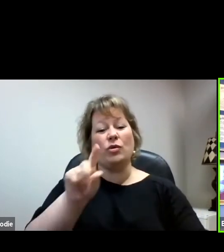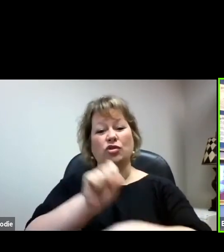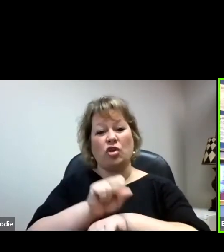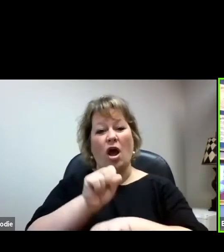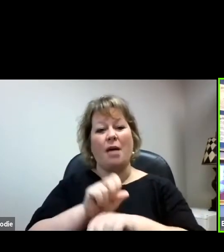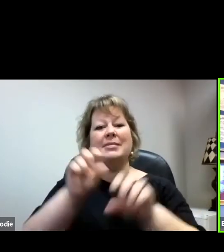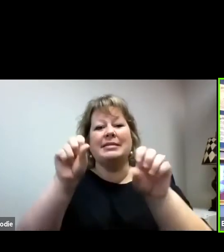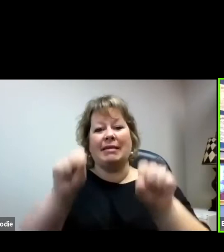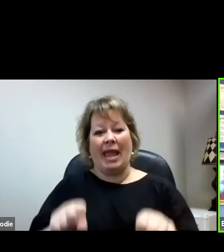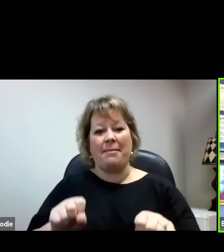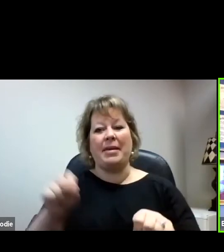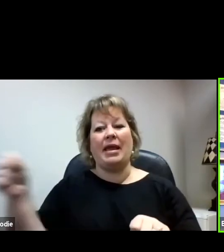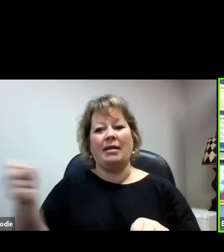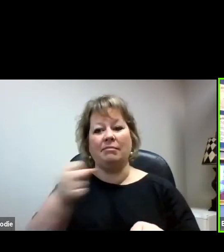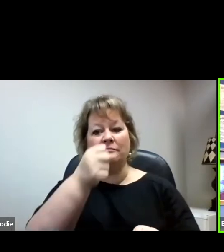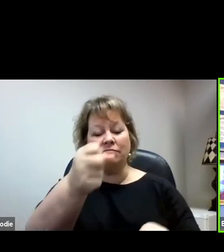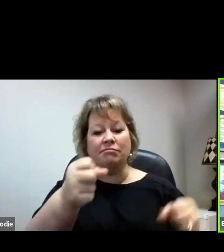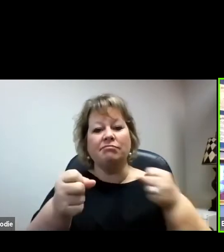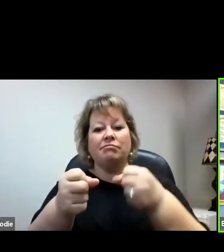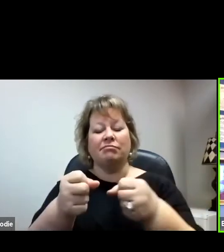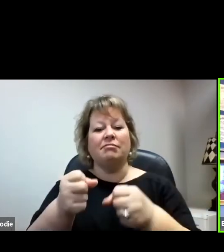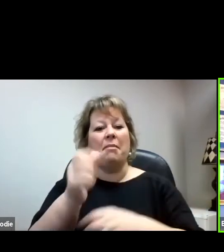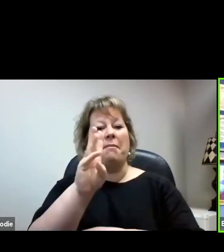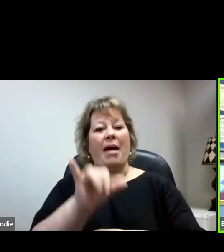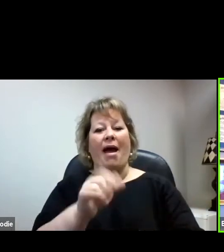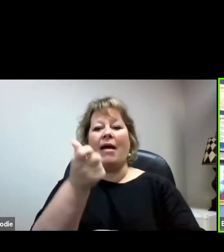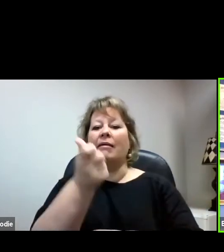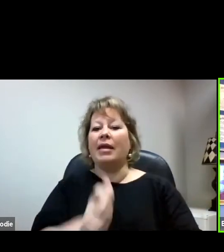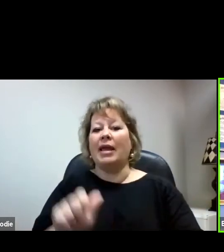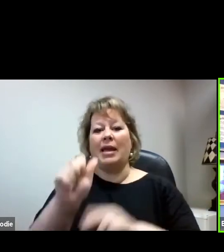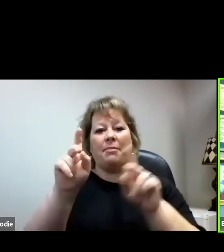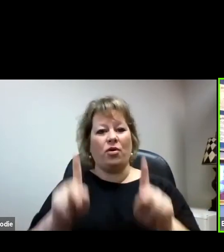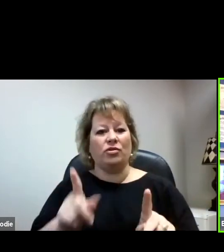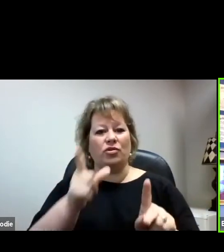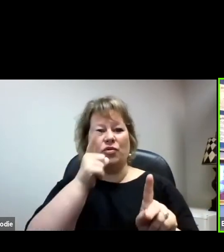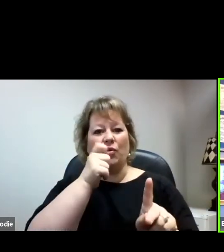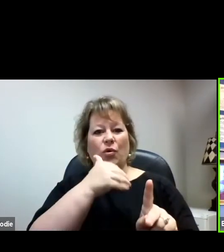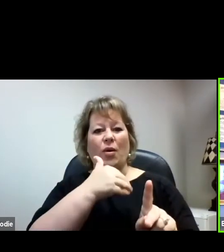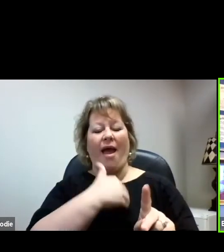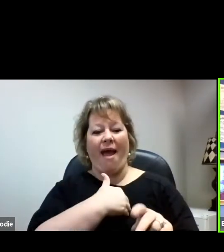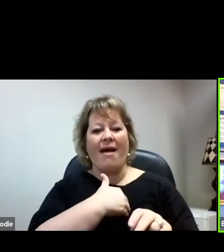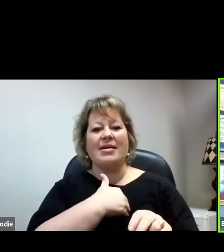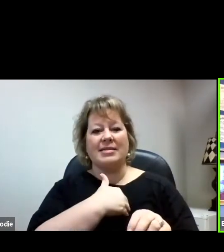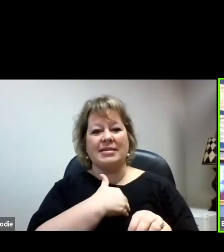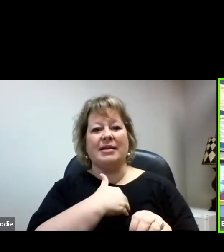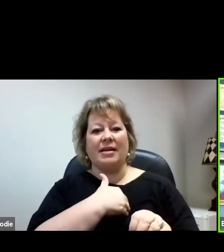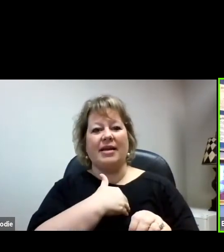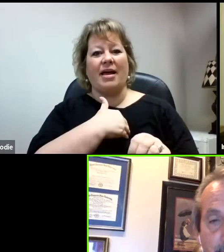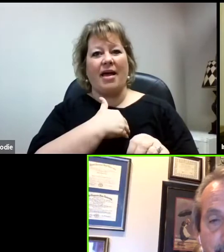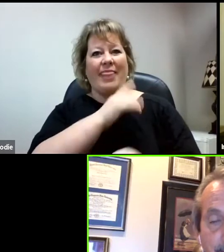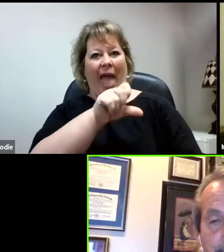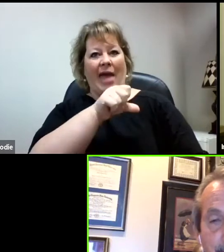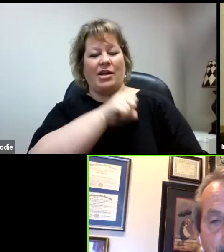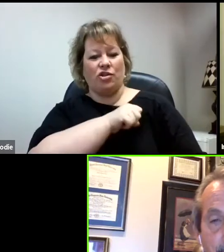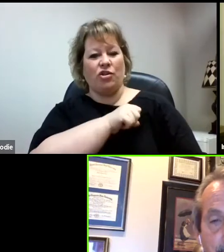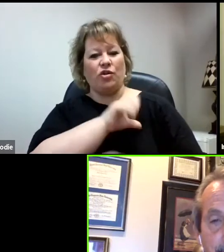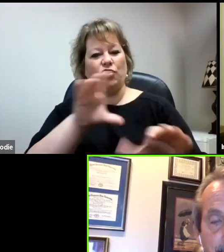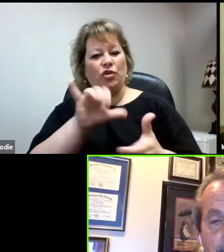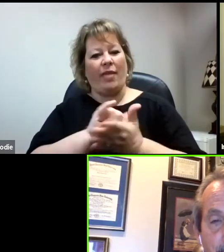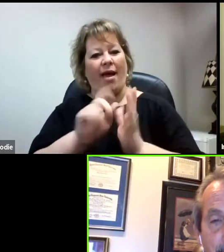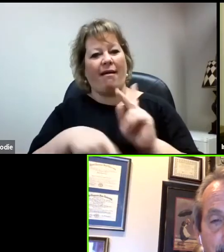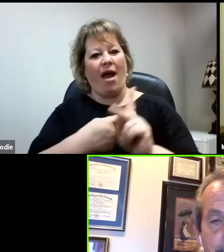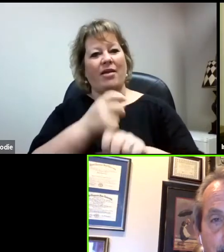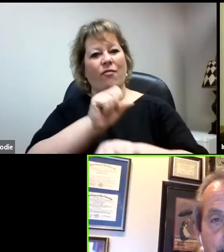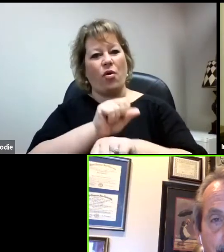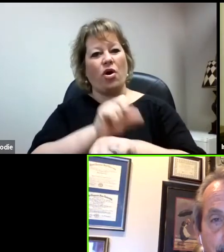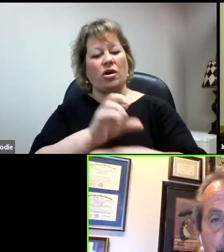filled by any person who really has the attitude to do that kind of work. And